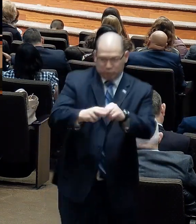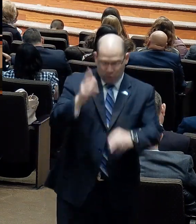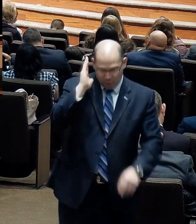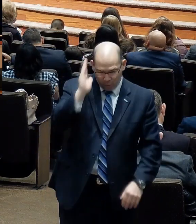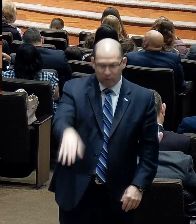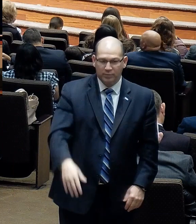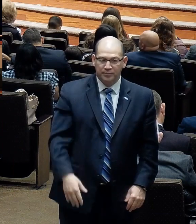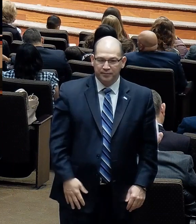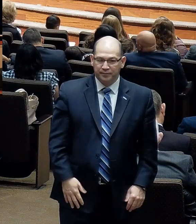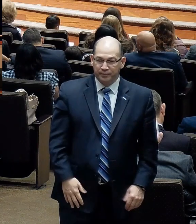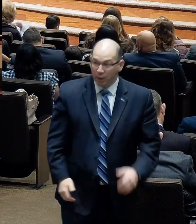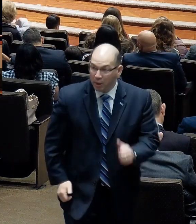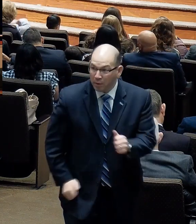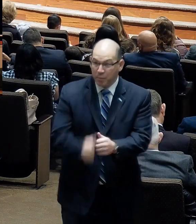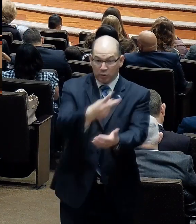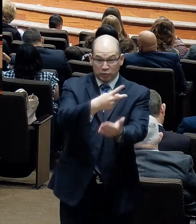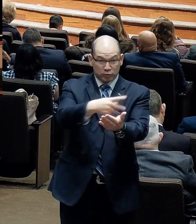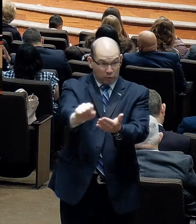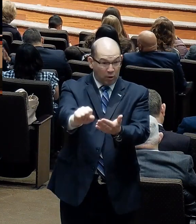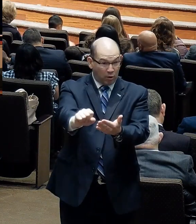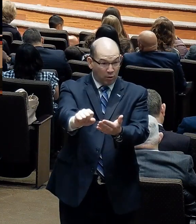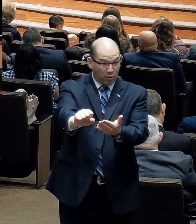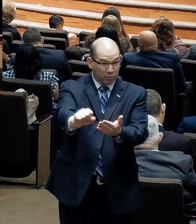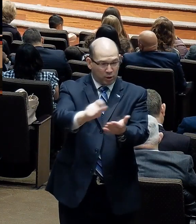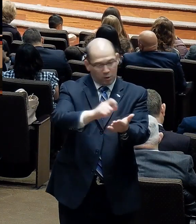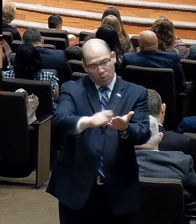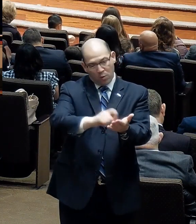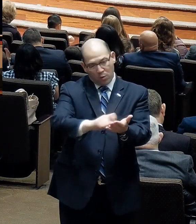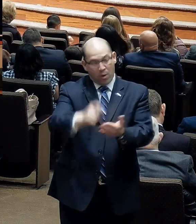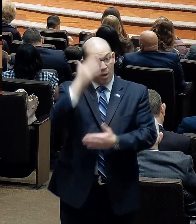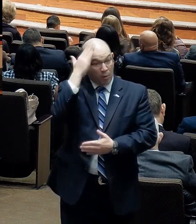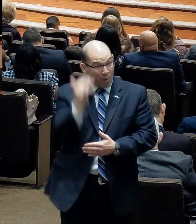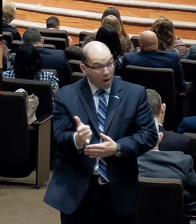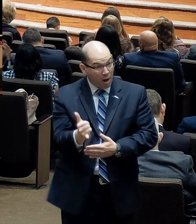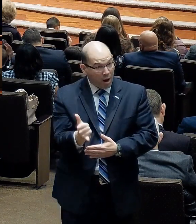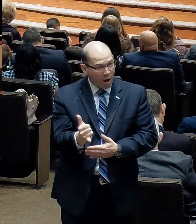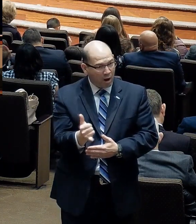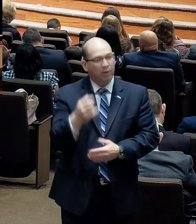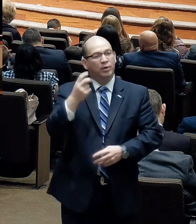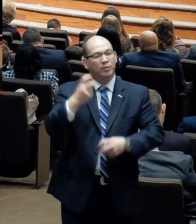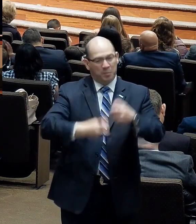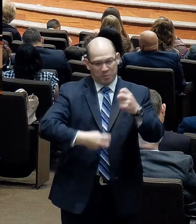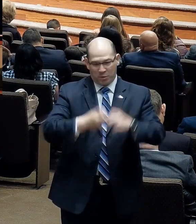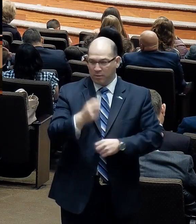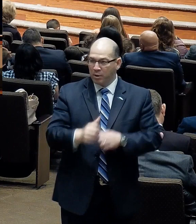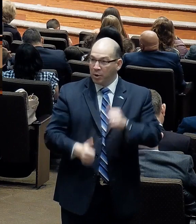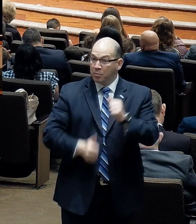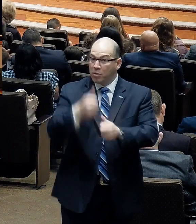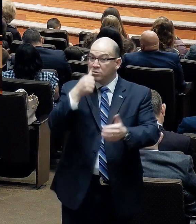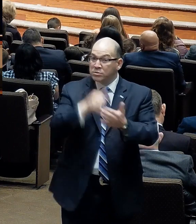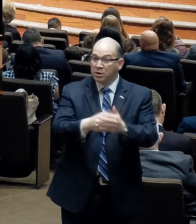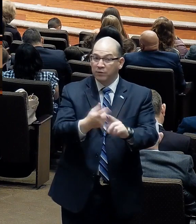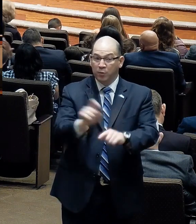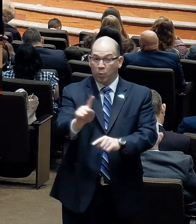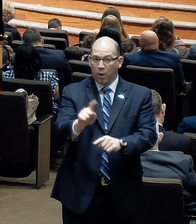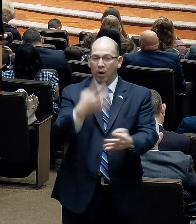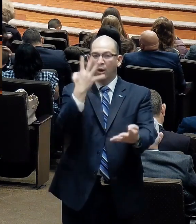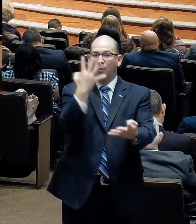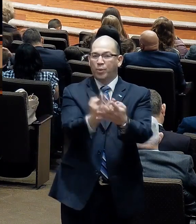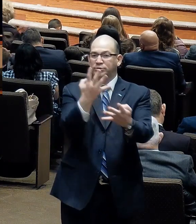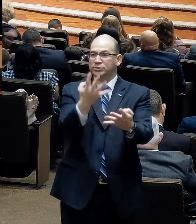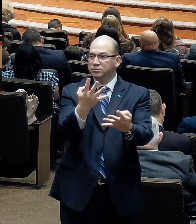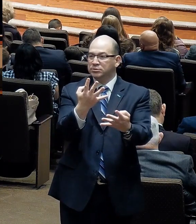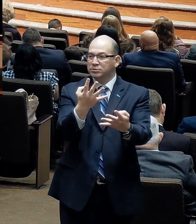were born in difficulty. Most of the epistles were written from prison. Most of the greatest thoughts of the greatest thinkers of all time